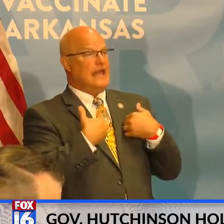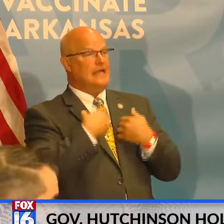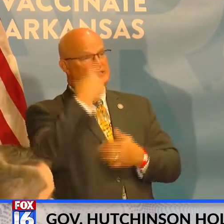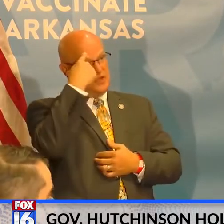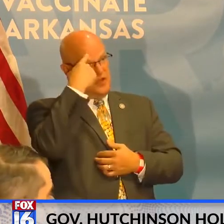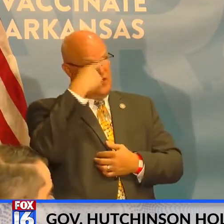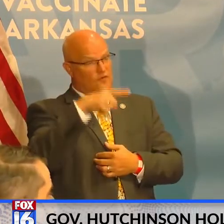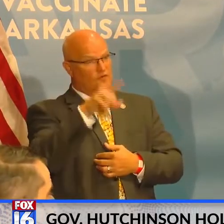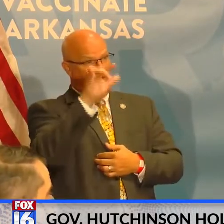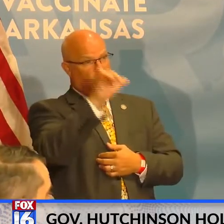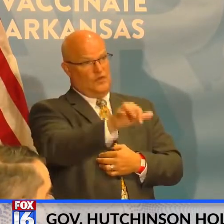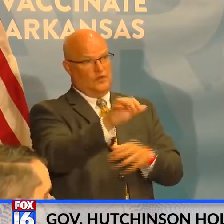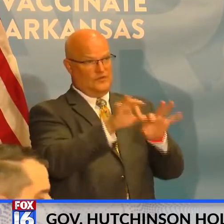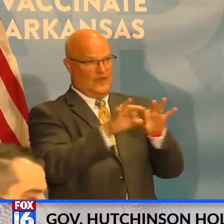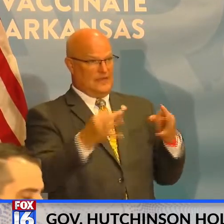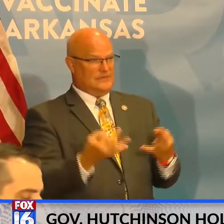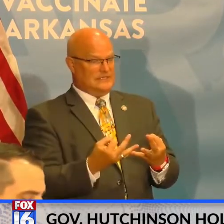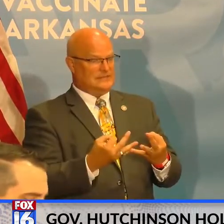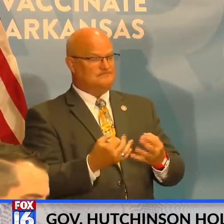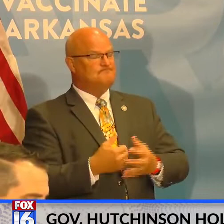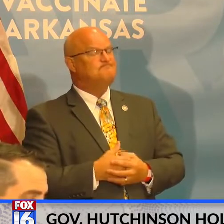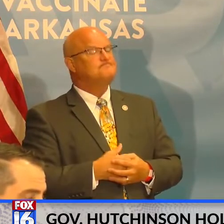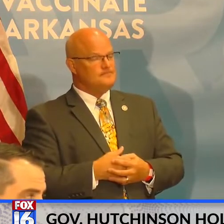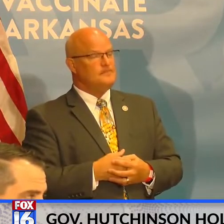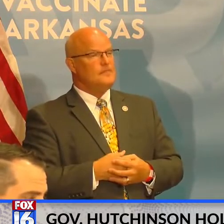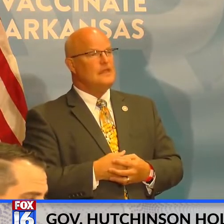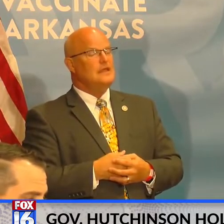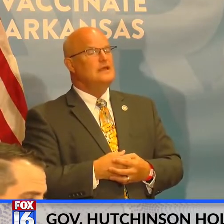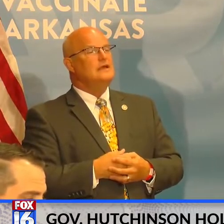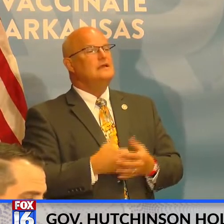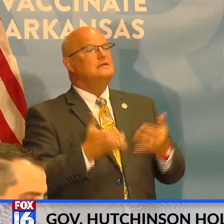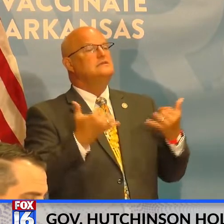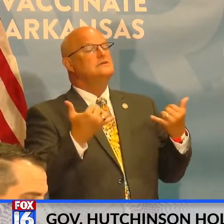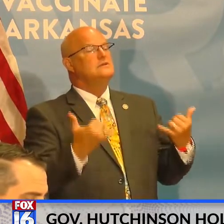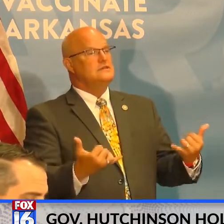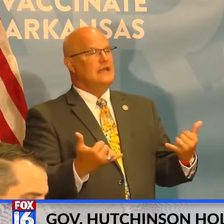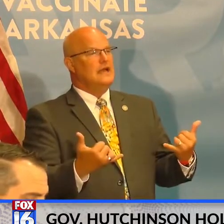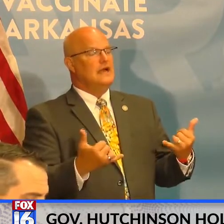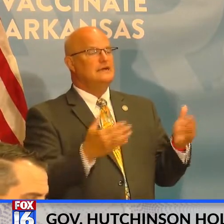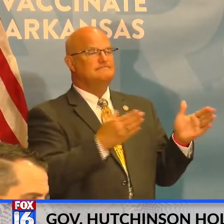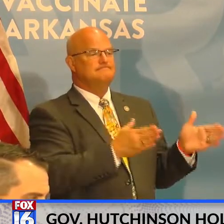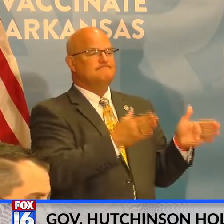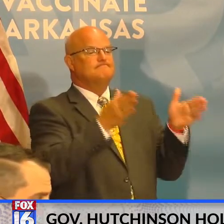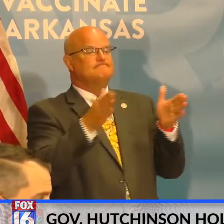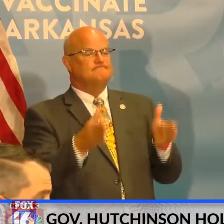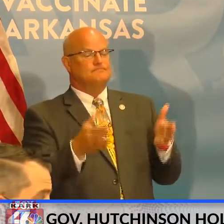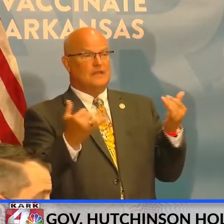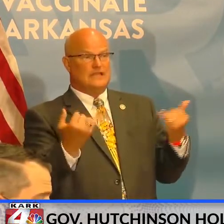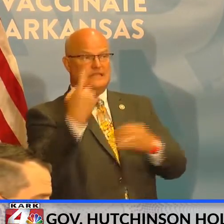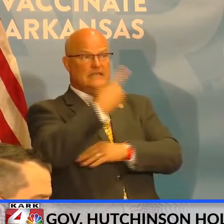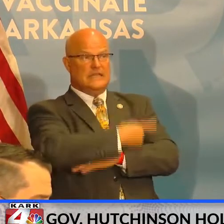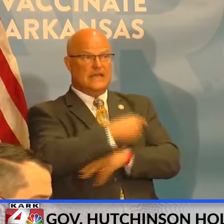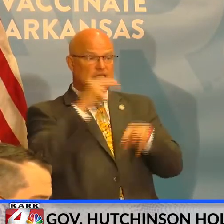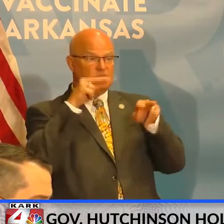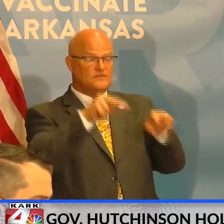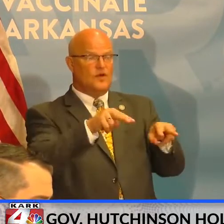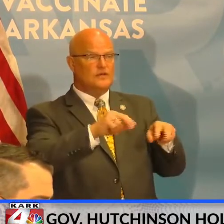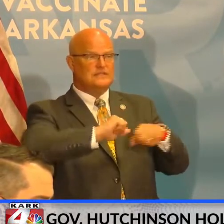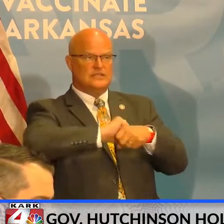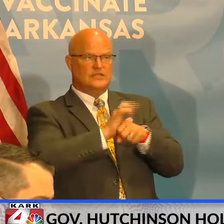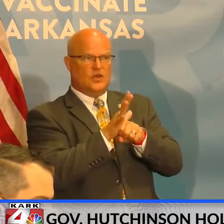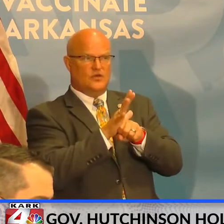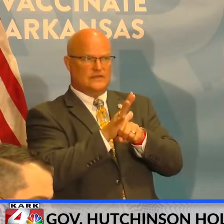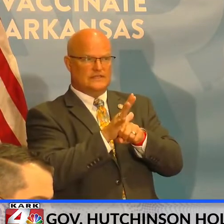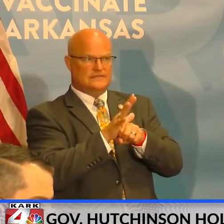those families. With that, let me shift to today's focus on COVID-19.